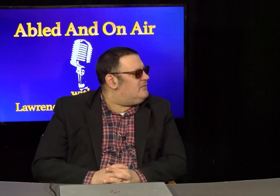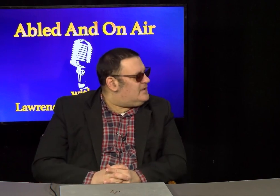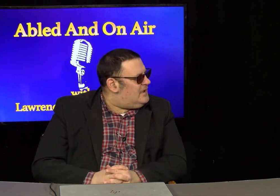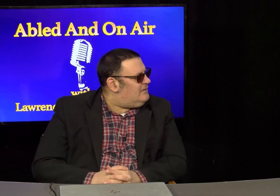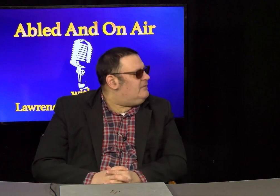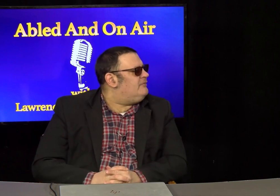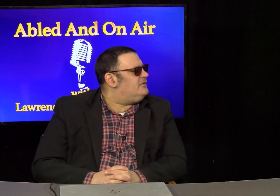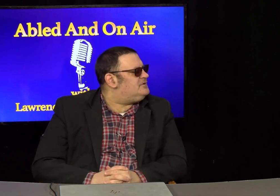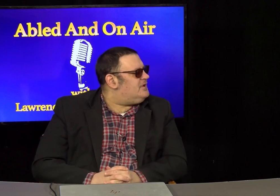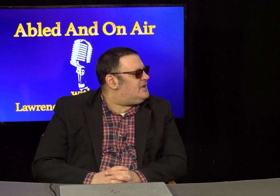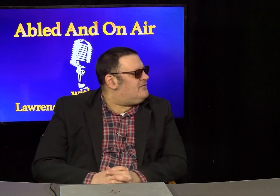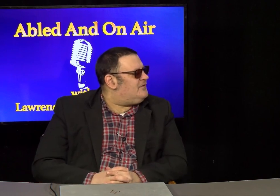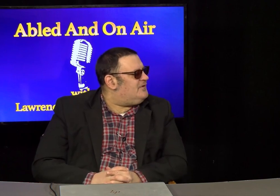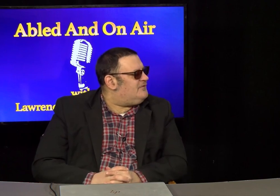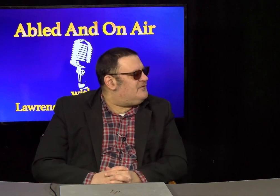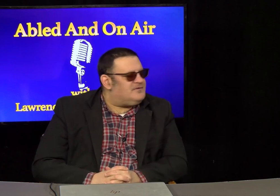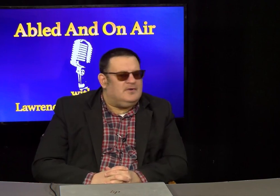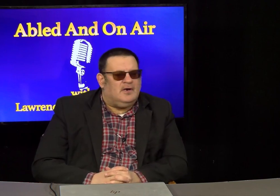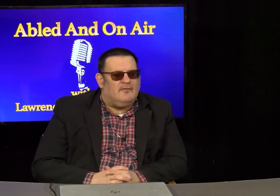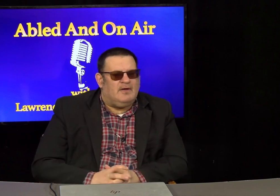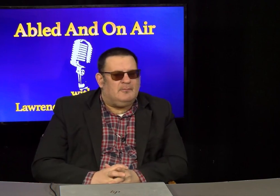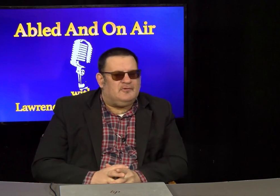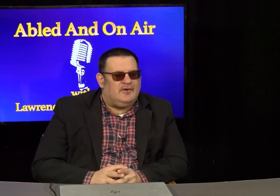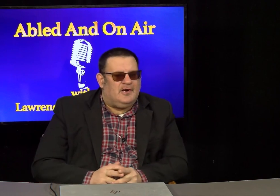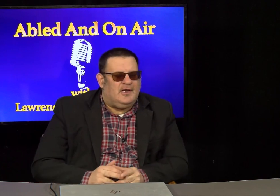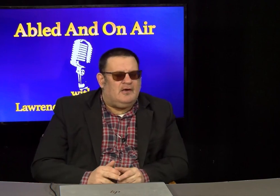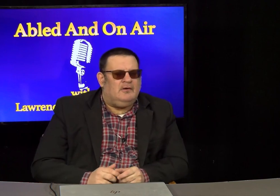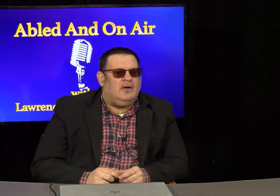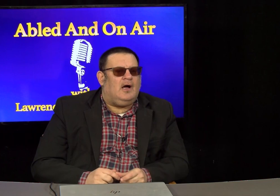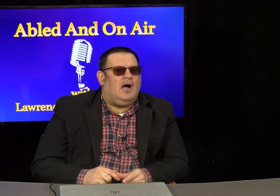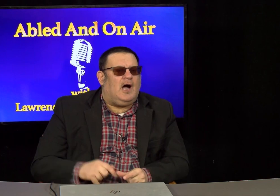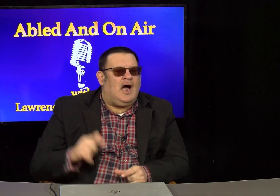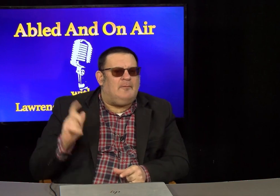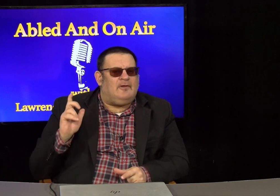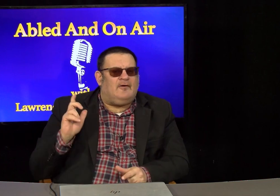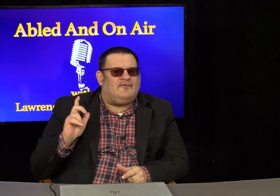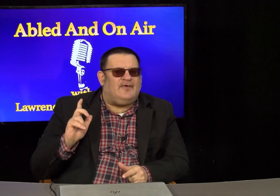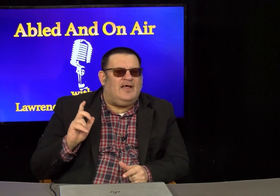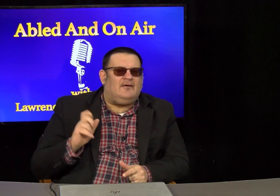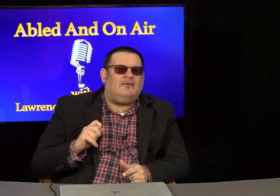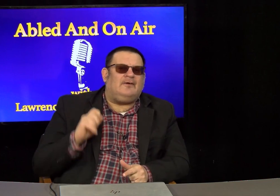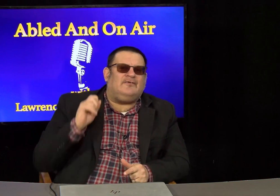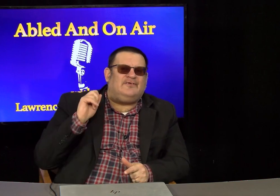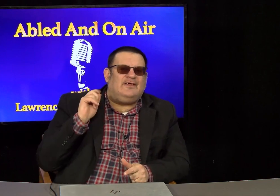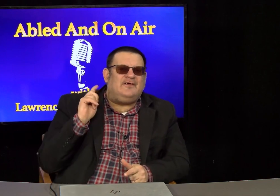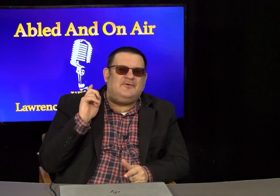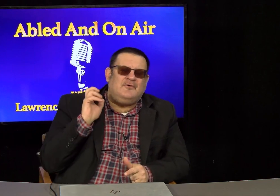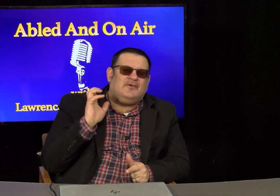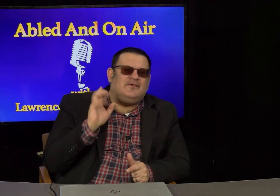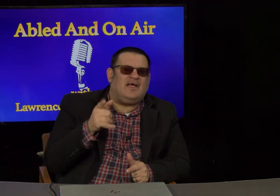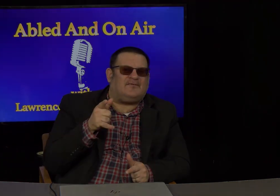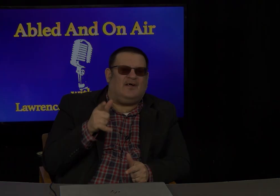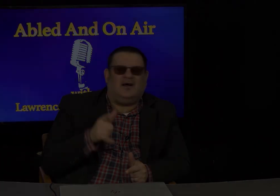again for joining us on this edition of Abled and On Air. I'm Loren Seiler. See you next time.